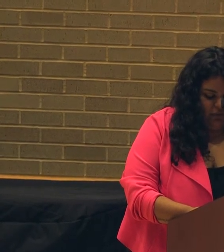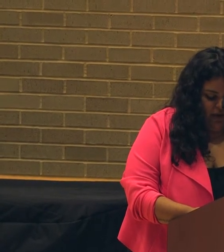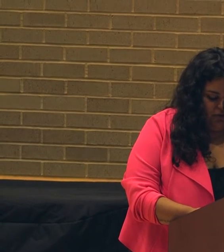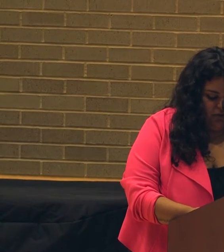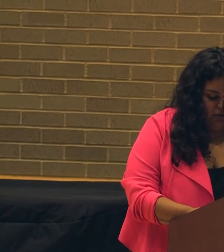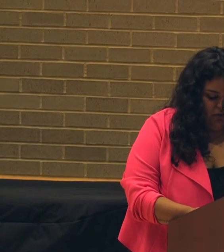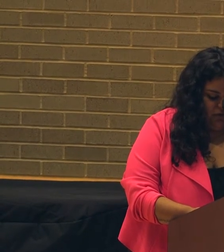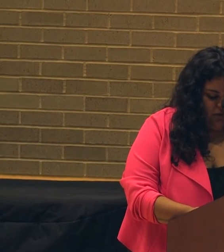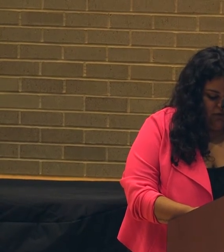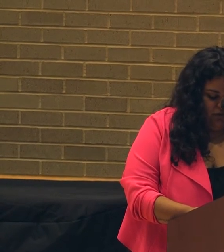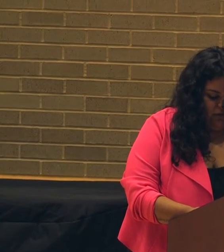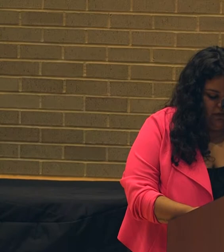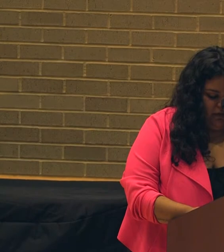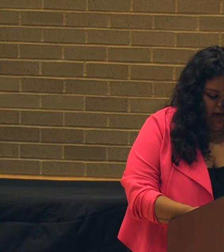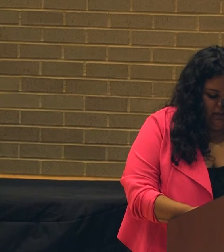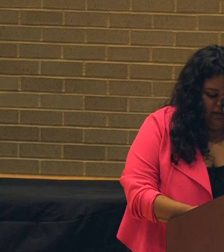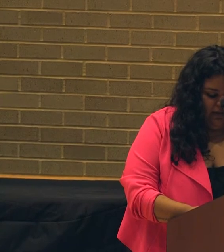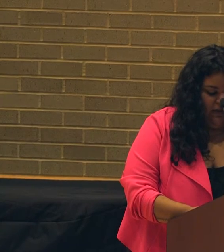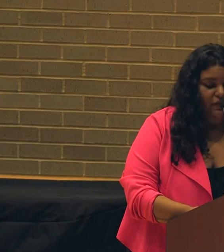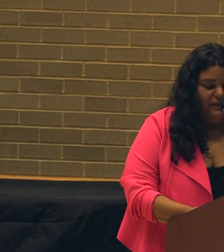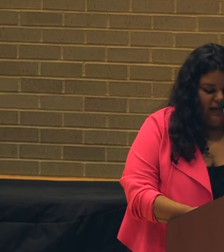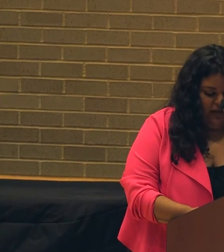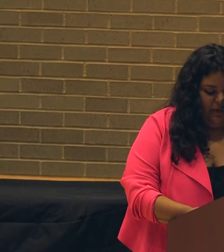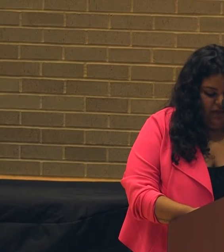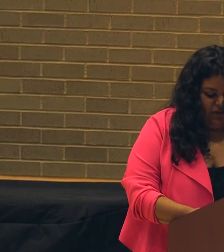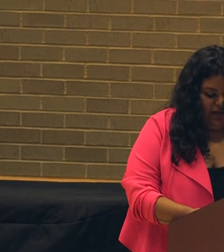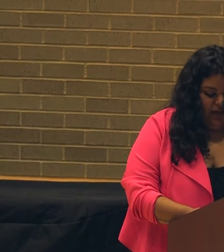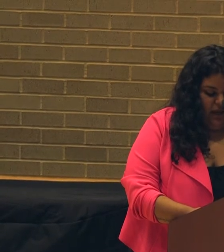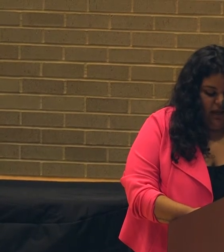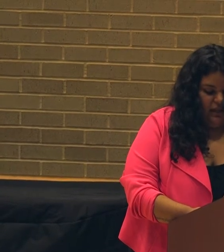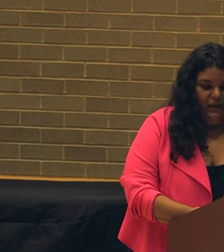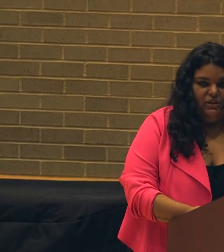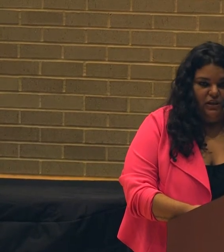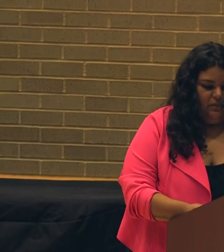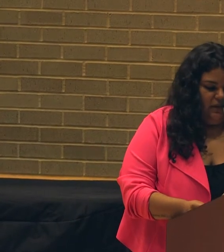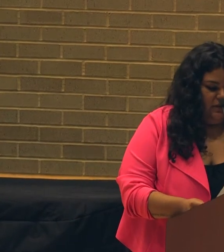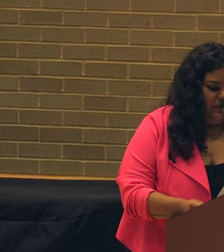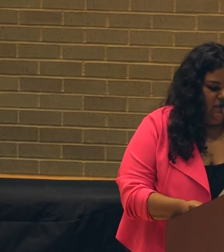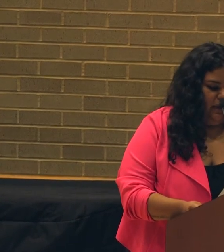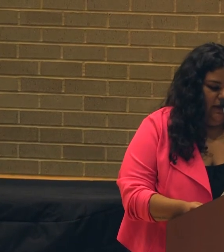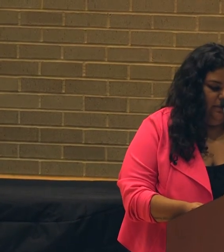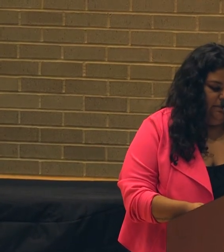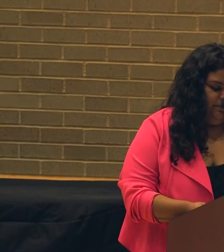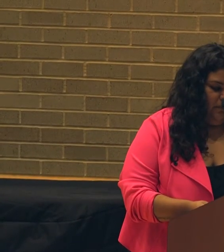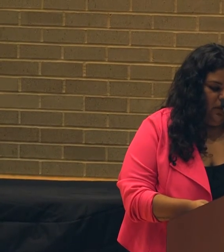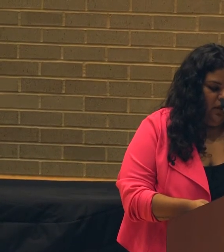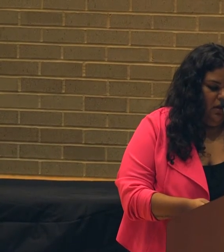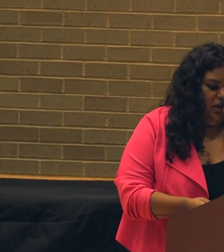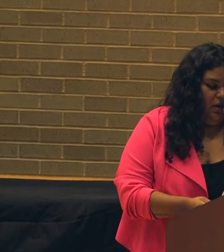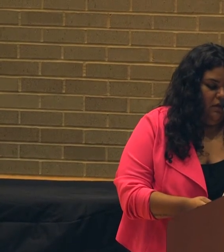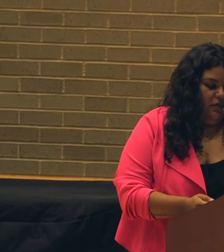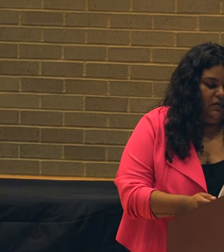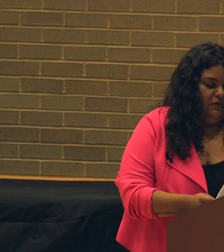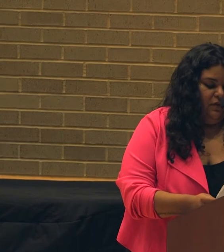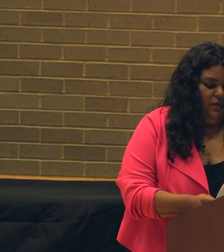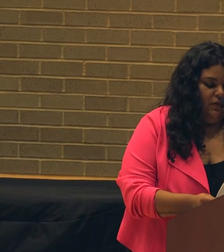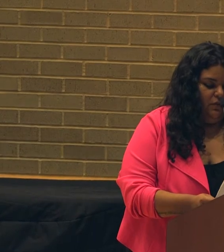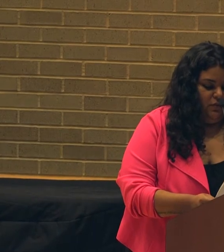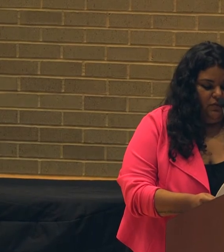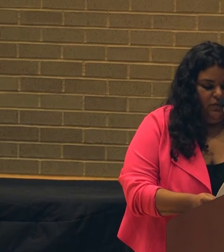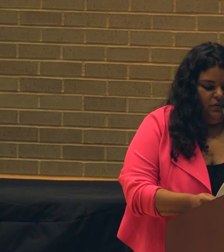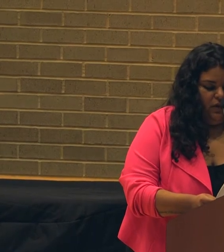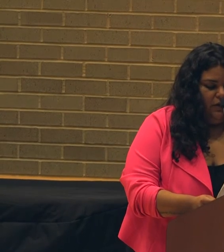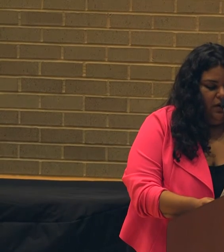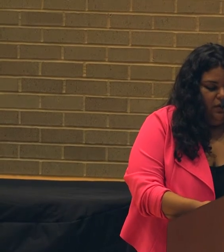extreme gratitude towards Christopher for his time and energy that he shared with us this week. For those of you